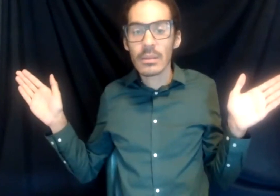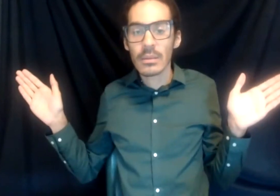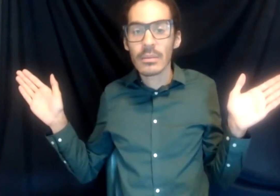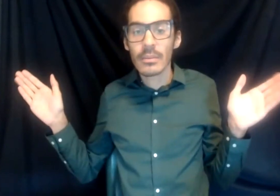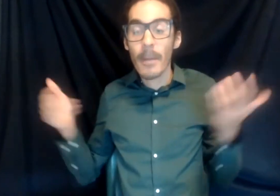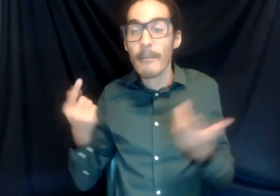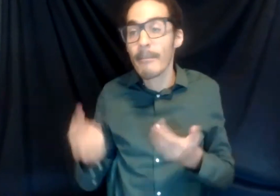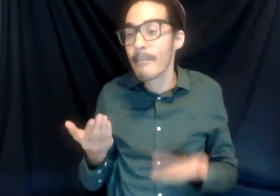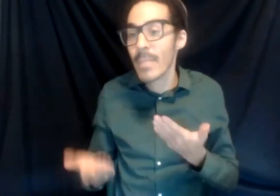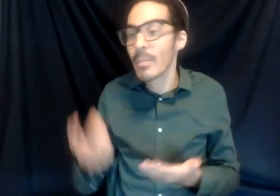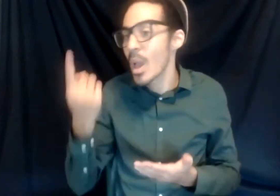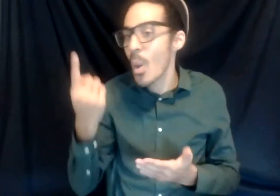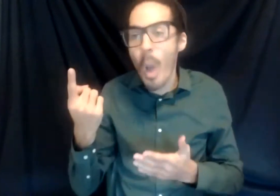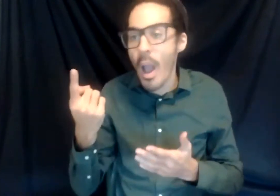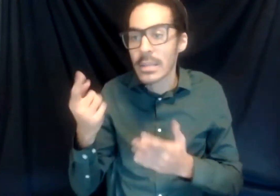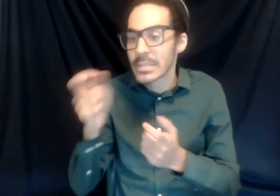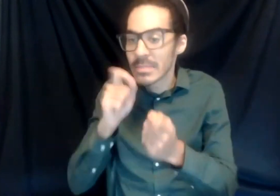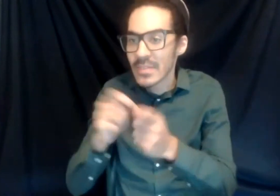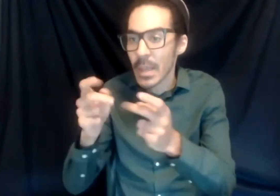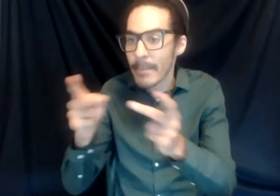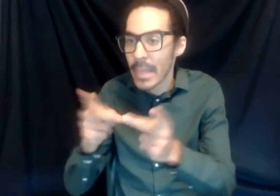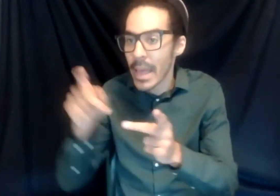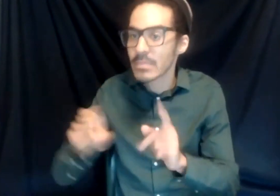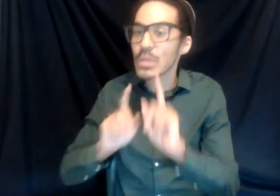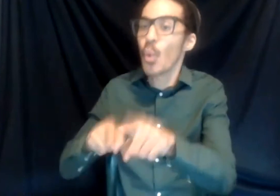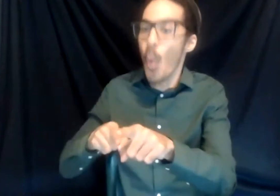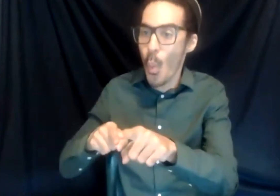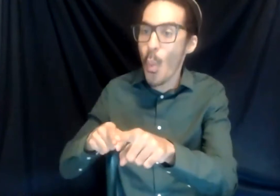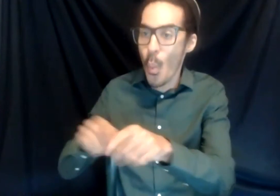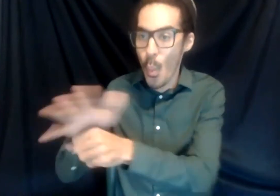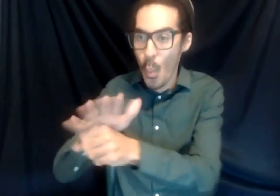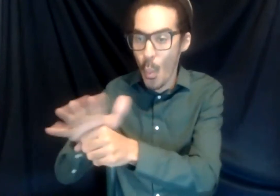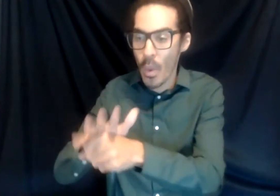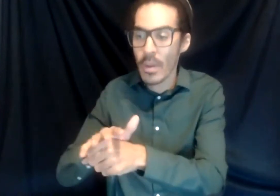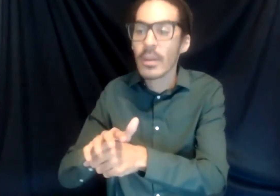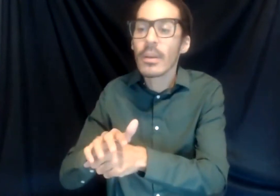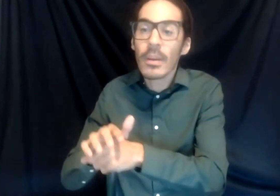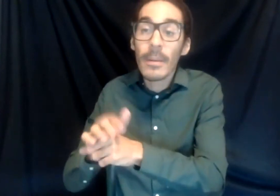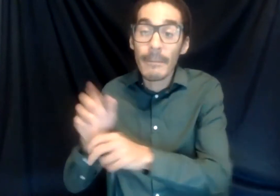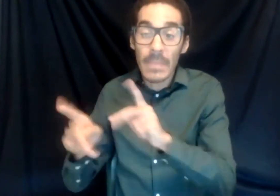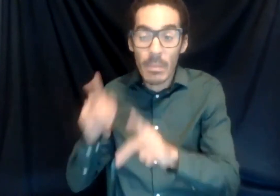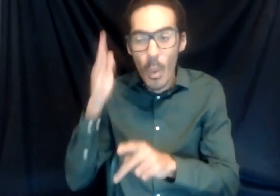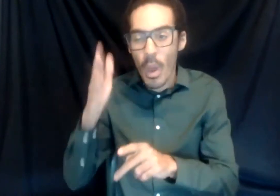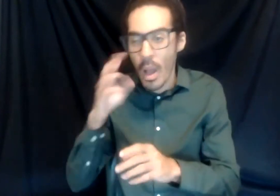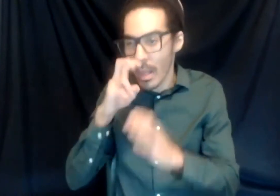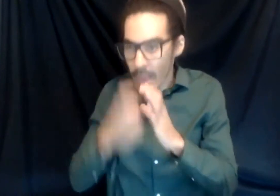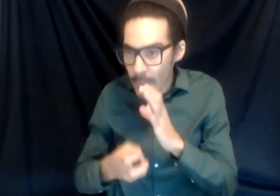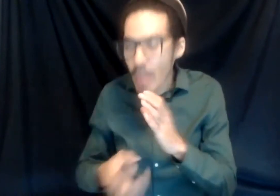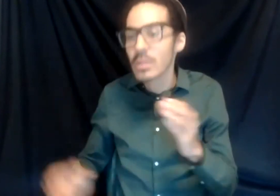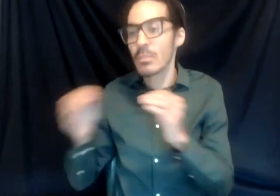go to that to meet those groups. I definitely think people will be immersing themselves into more diverse communities, but they are actually like seeing it every day by